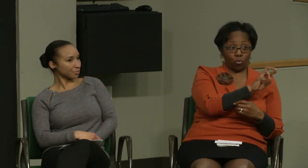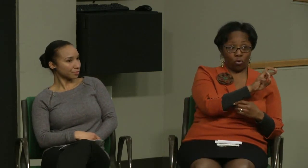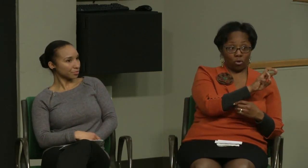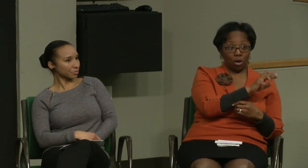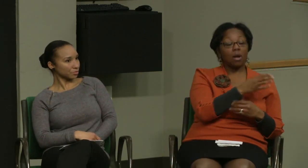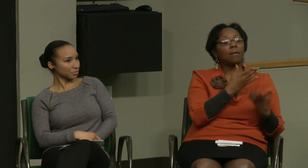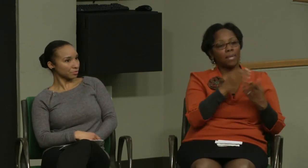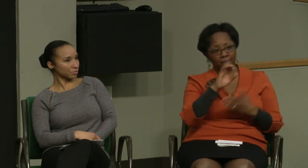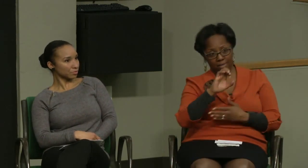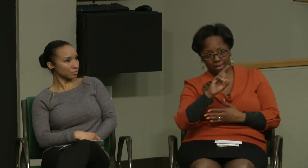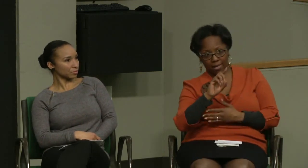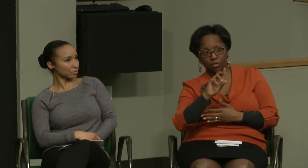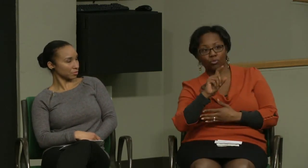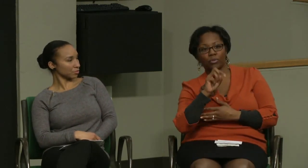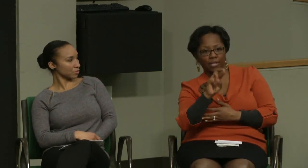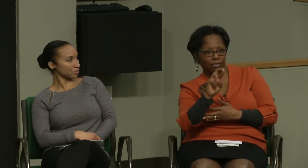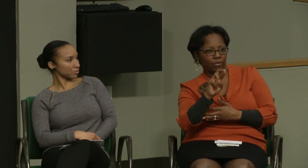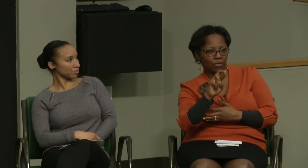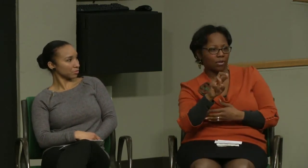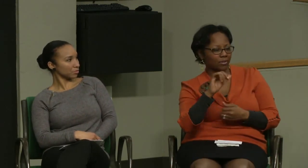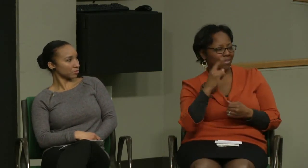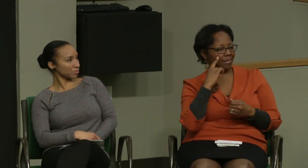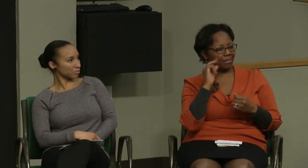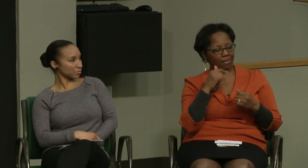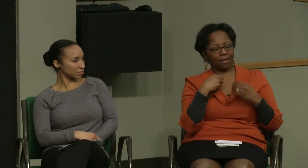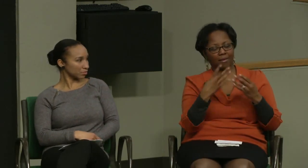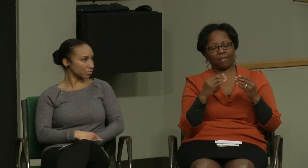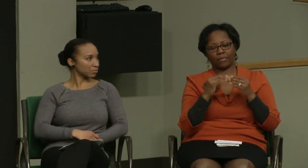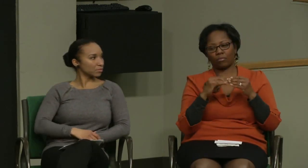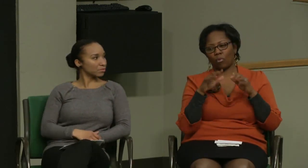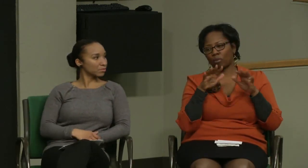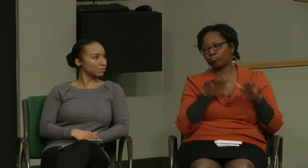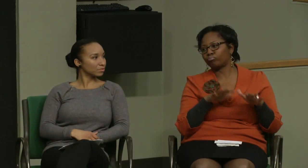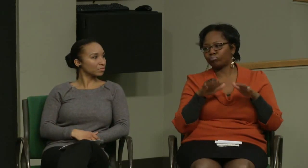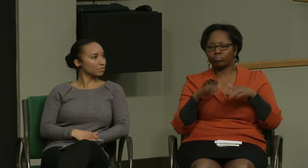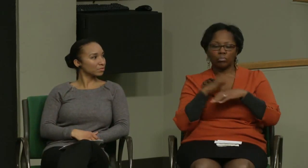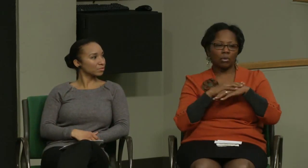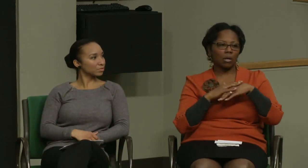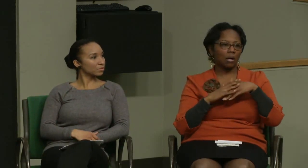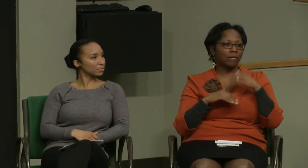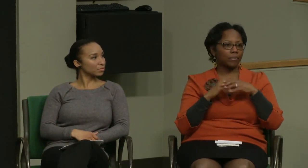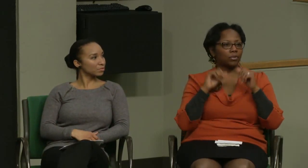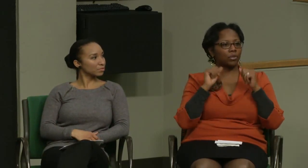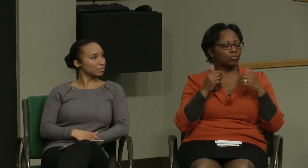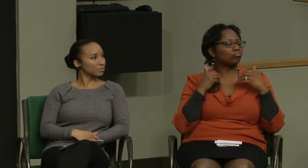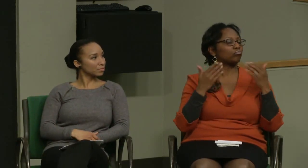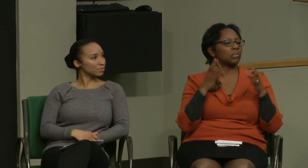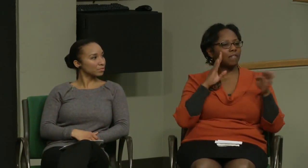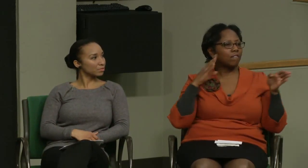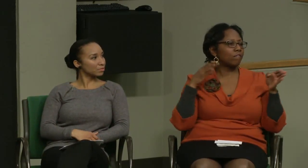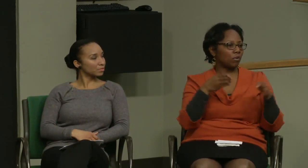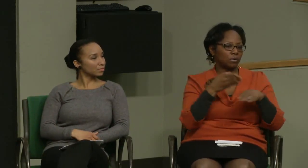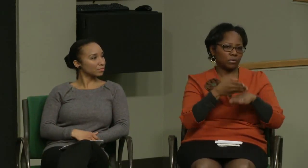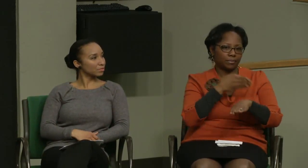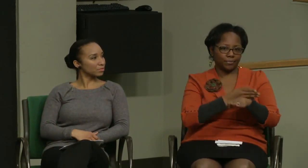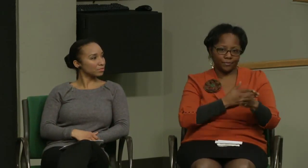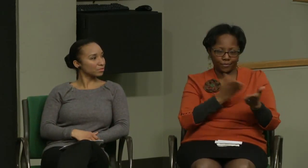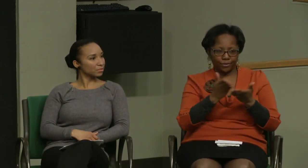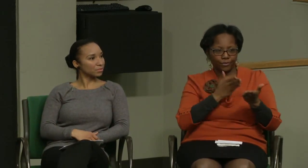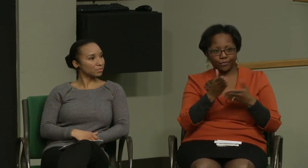you might not think of it as mentor but if you think about it as educators that helps to just bring down to the comfort level and then you can